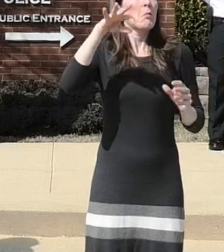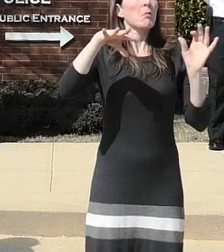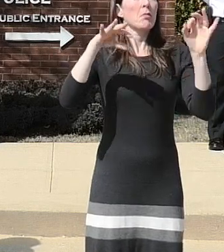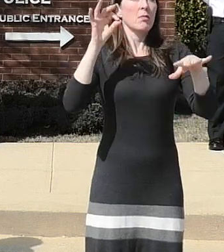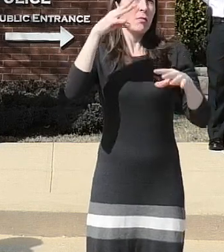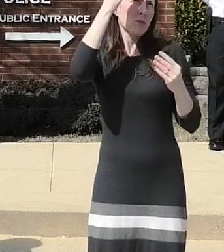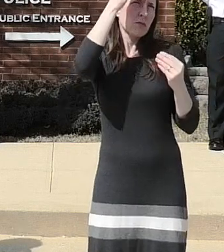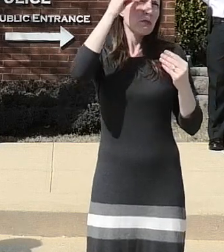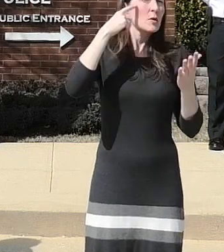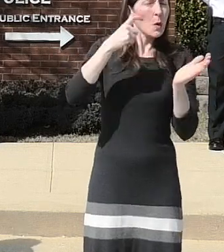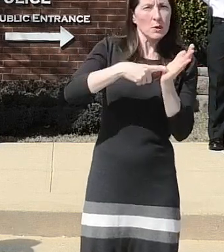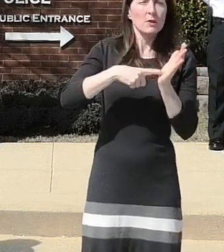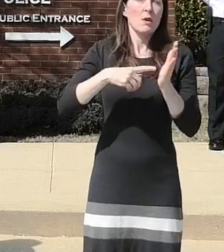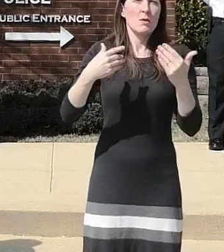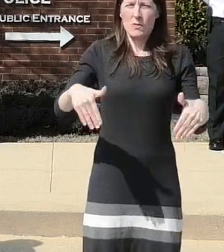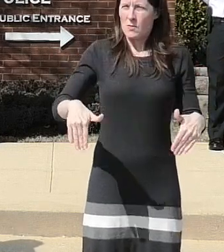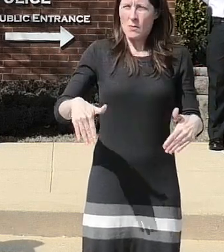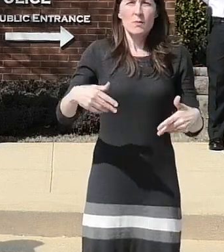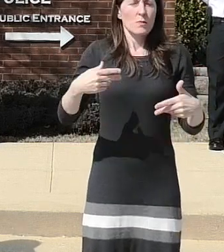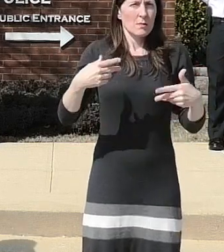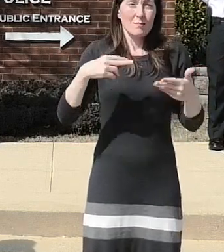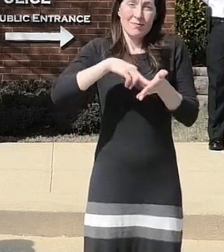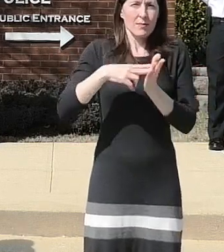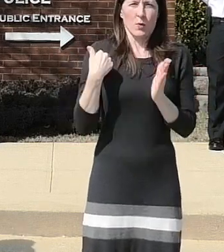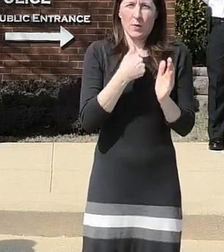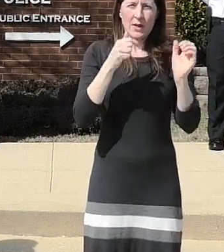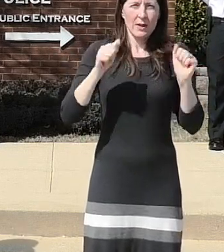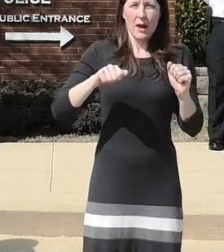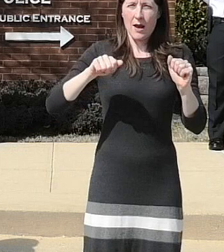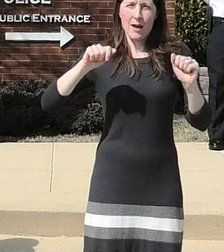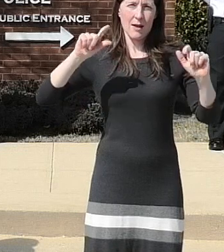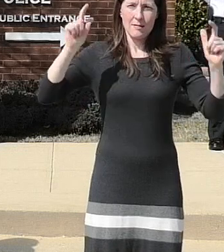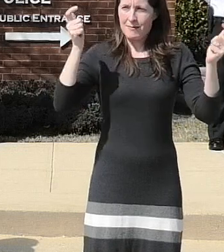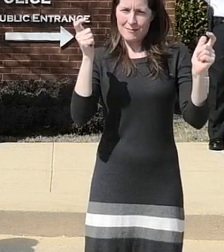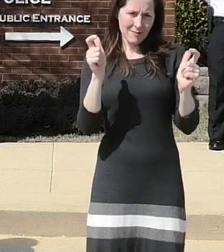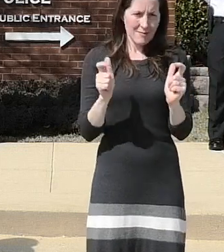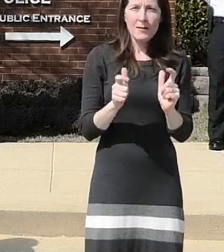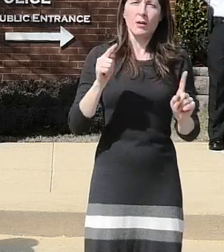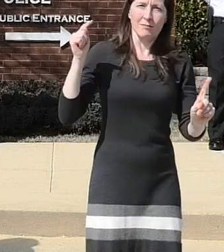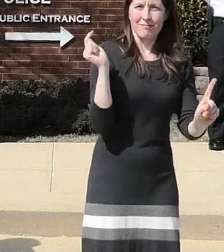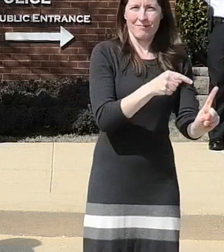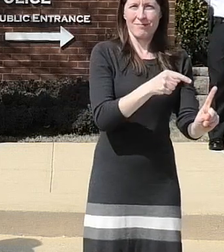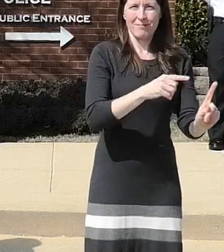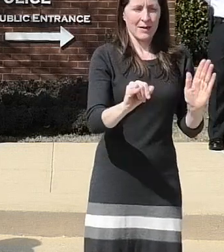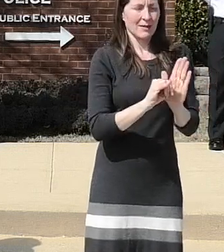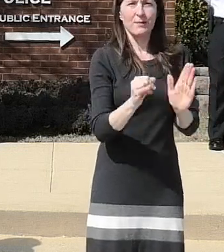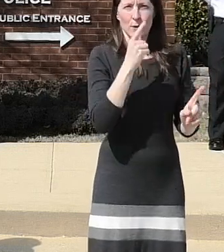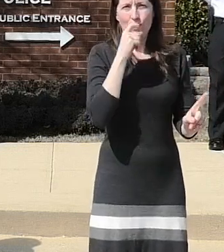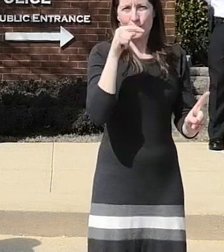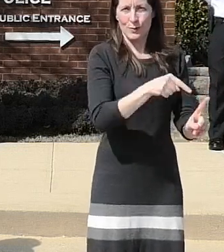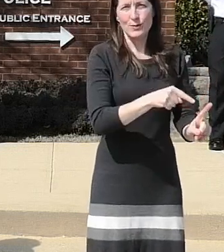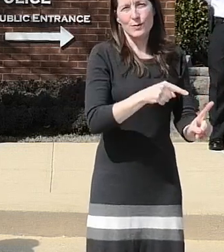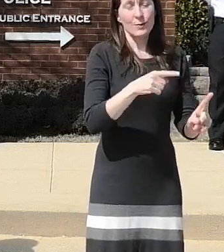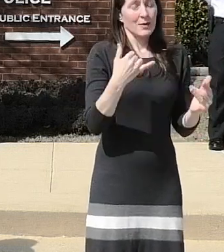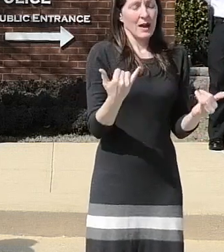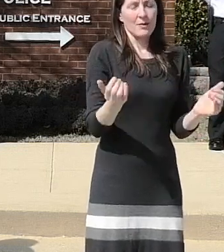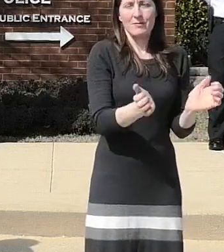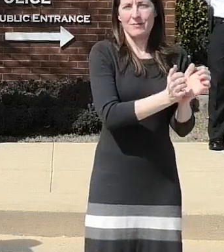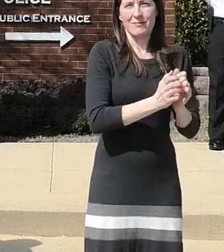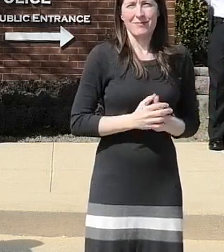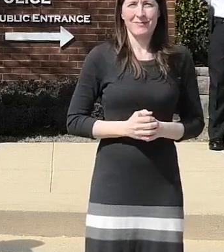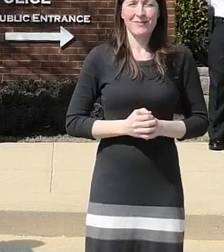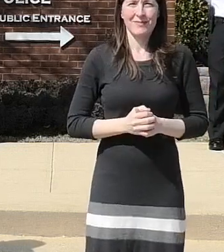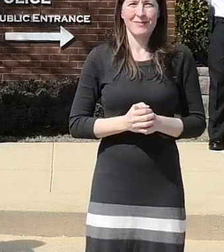pinpoint and hone in on the suspect that has now been detained as we talk about the excellent